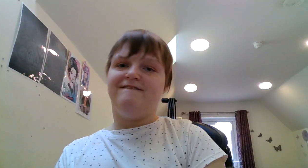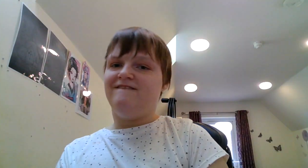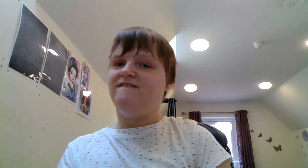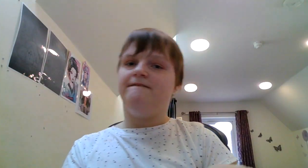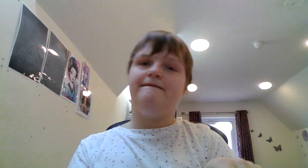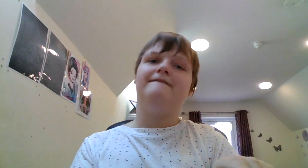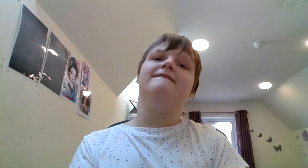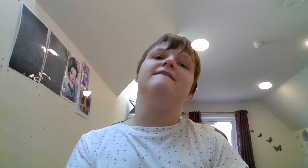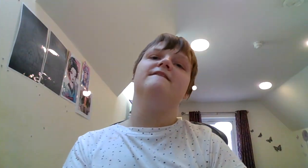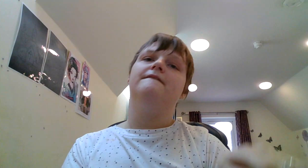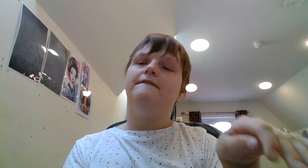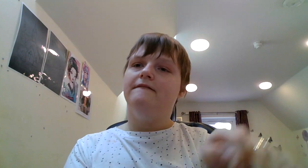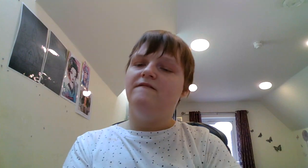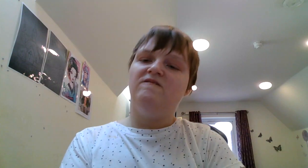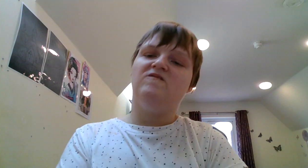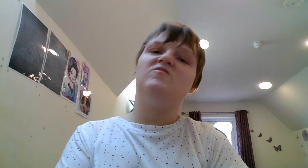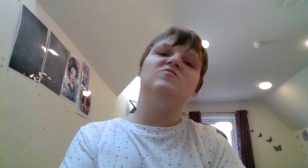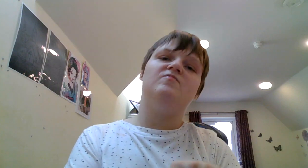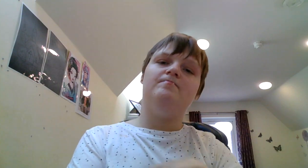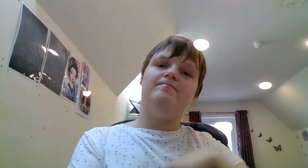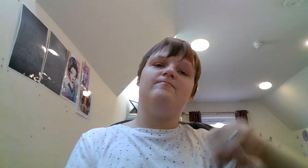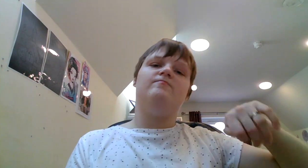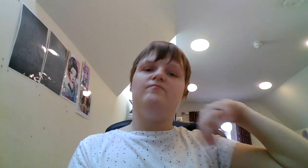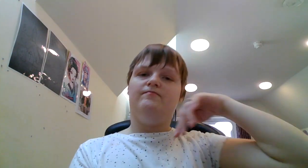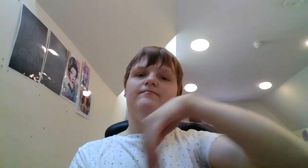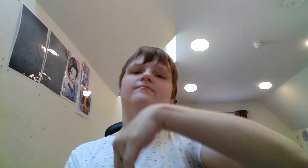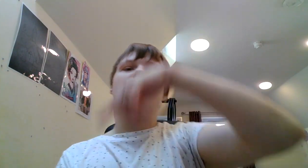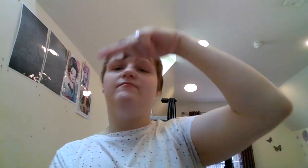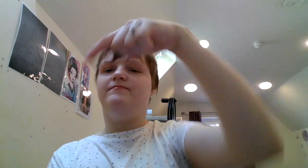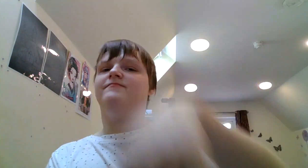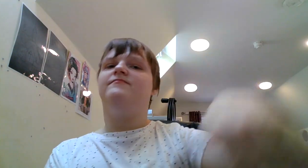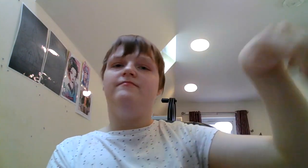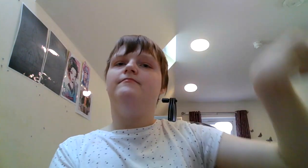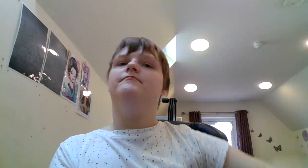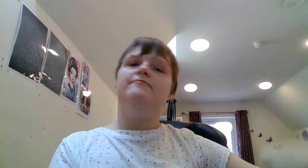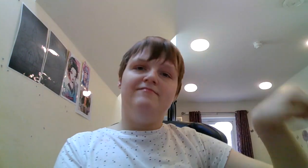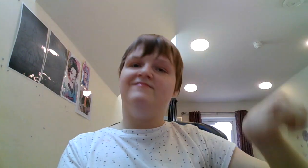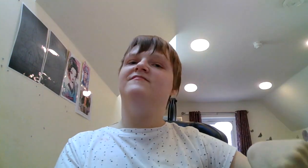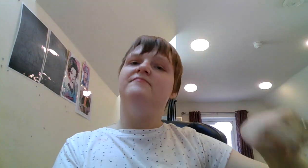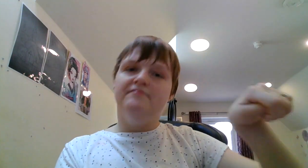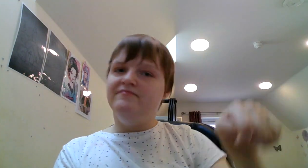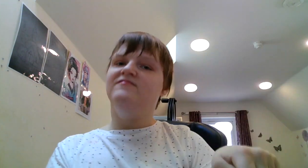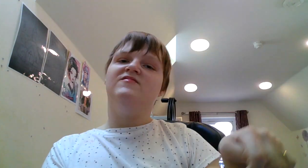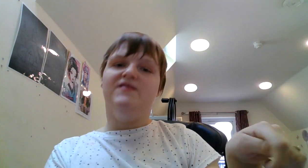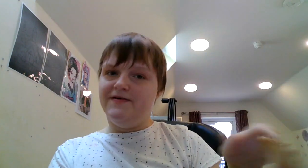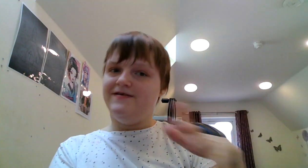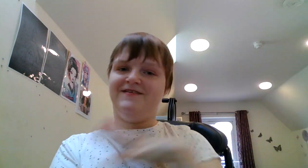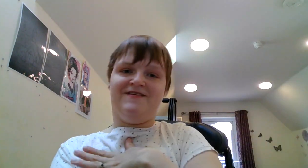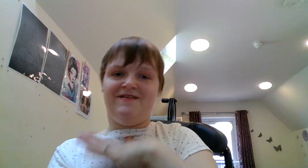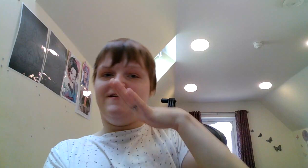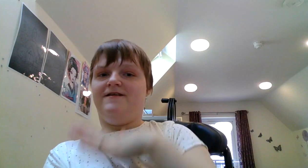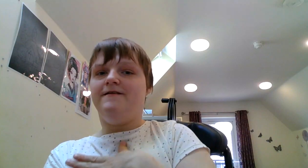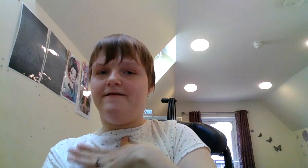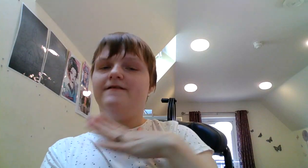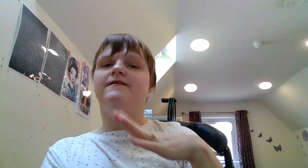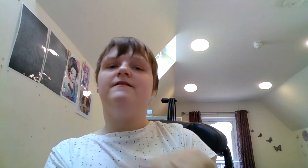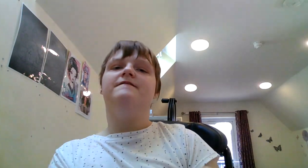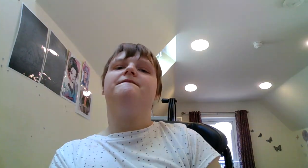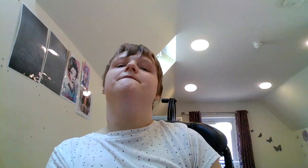People with disabilities are multi-layered, we are complex breathing human beings defined by more than just what